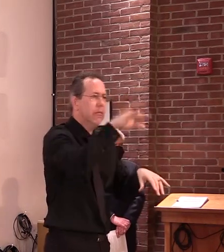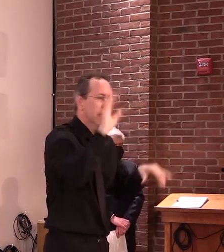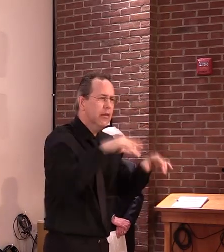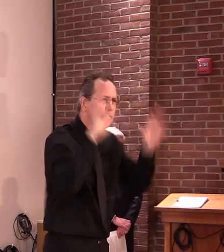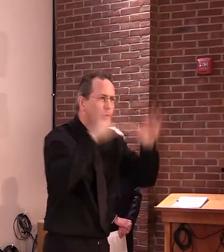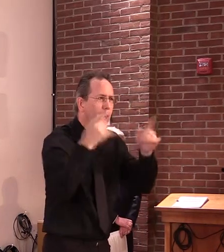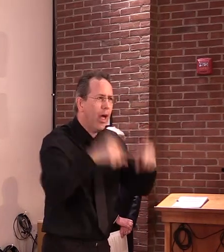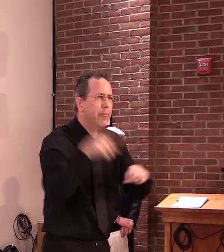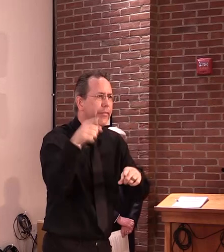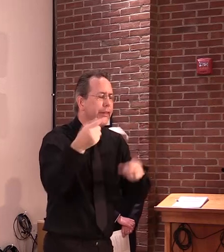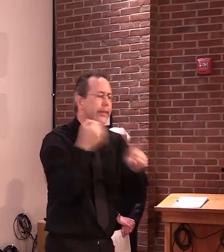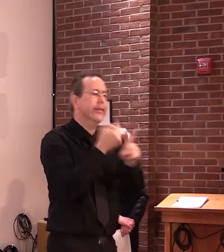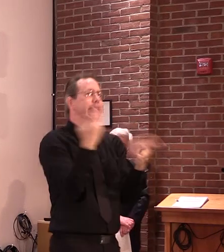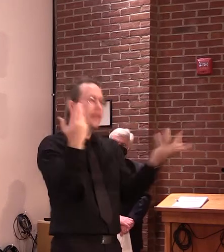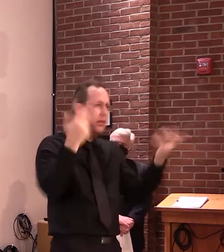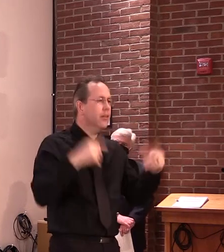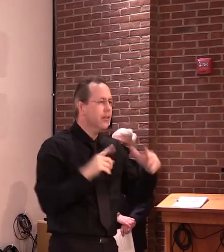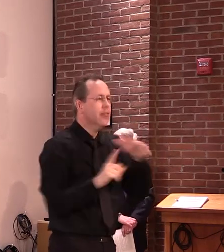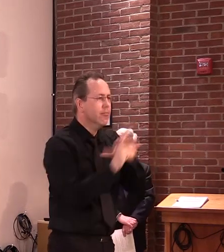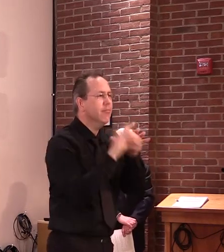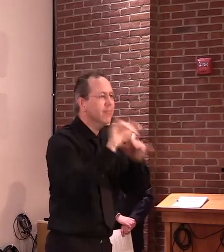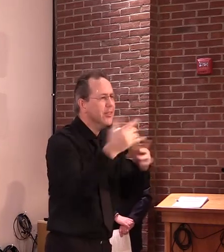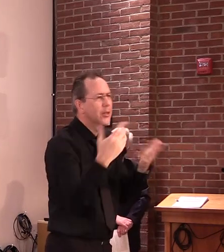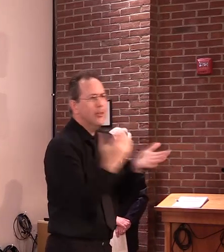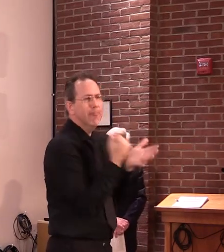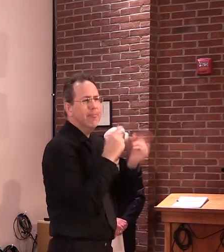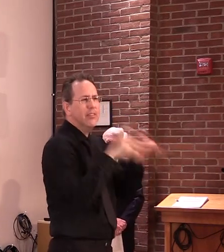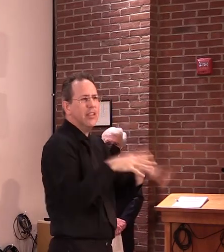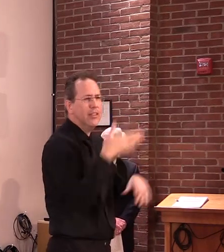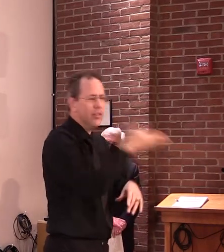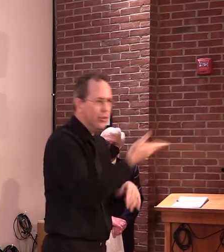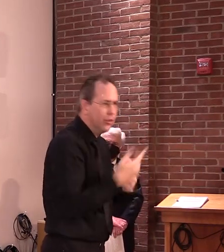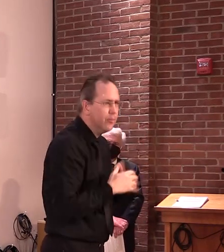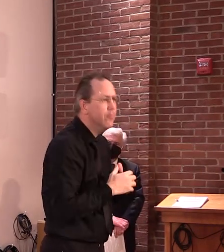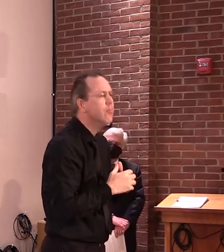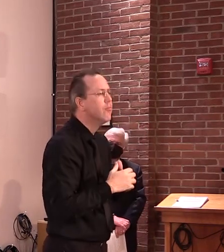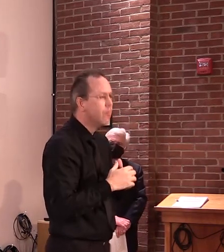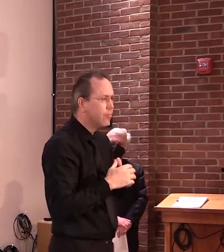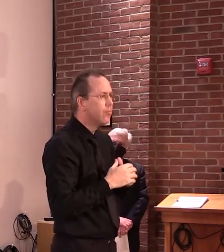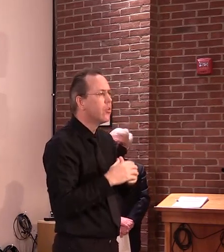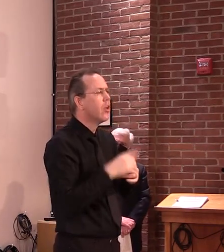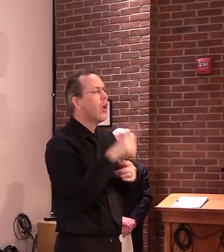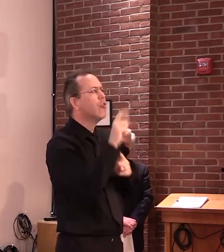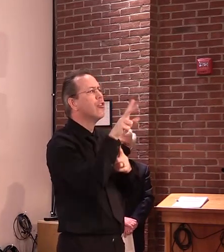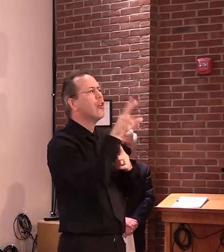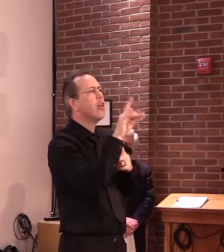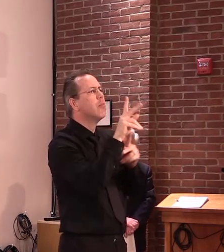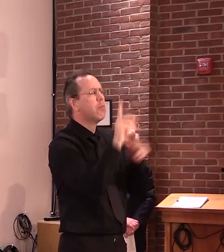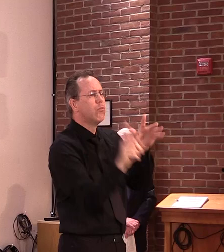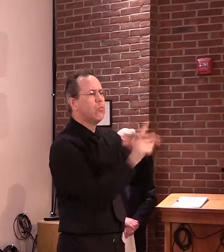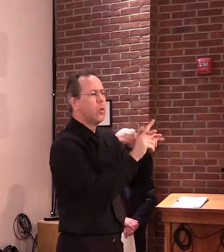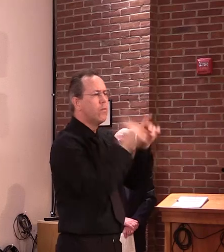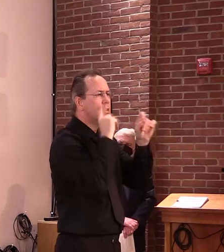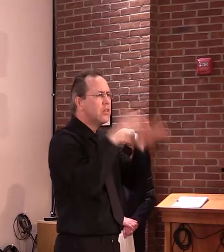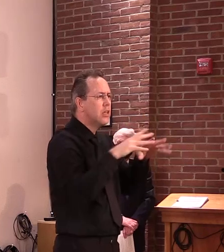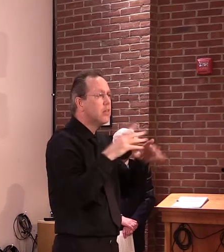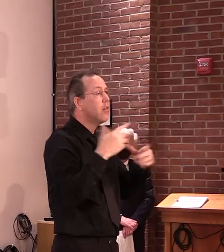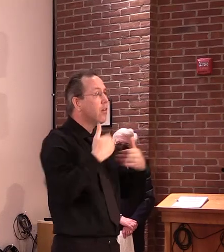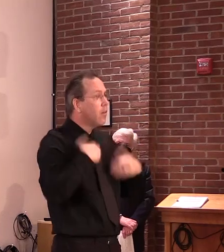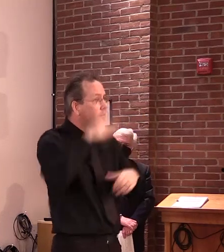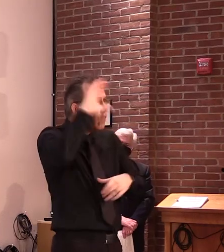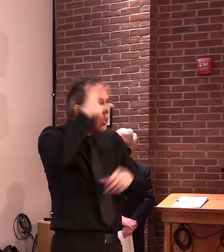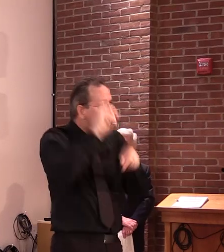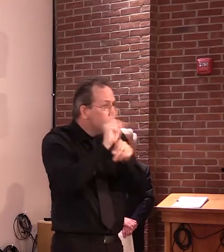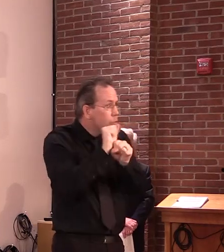EMS volunteers collected samples from 138 first responders, healthcare workers, and providers of childcare